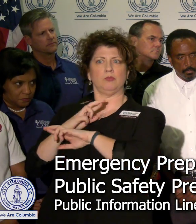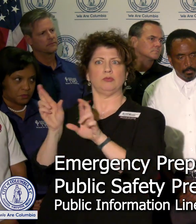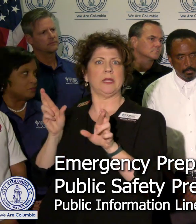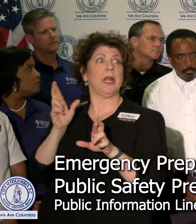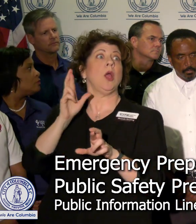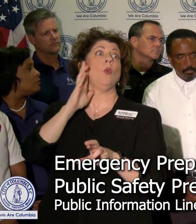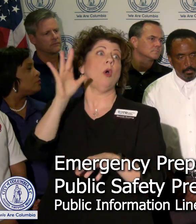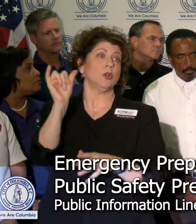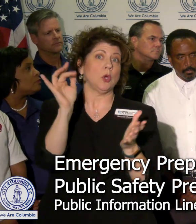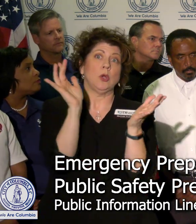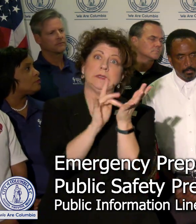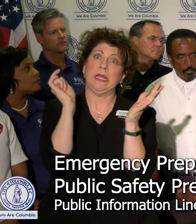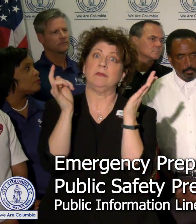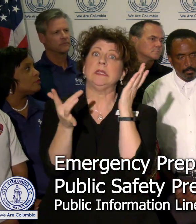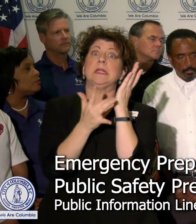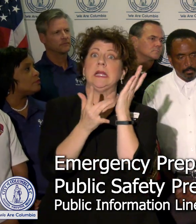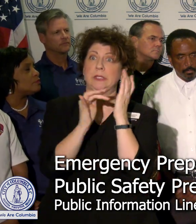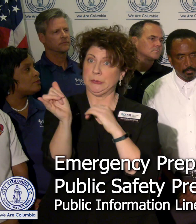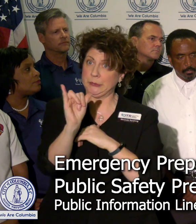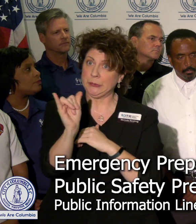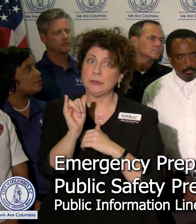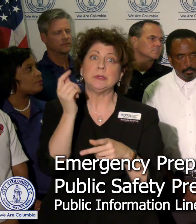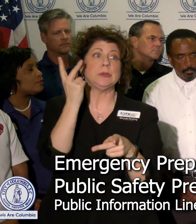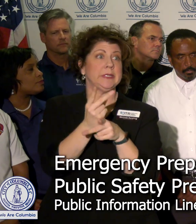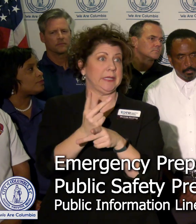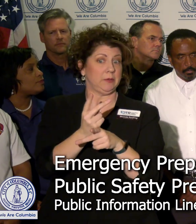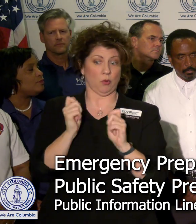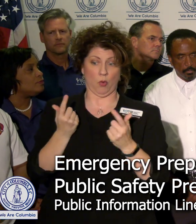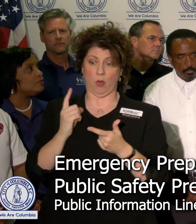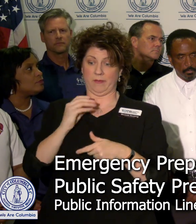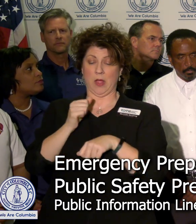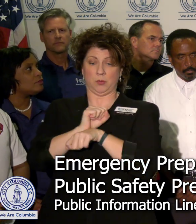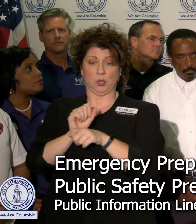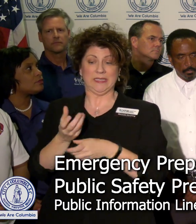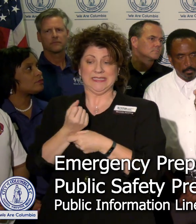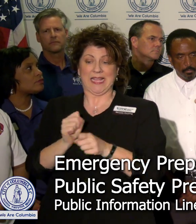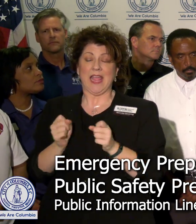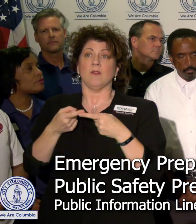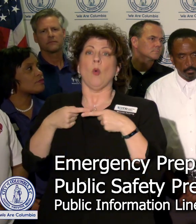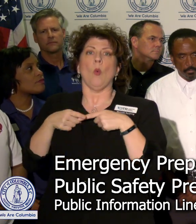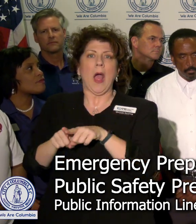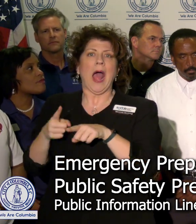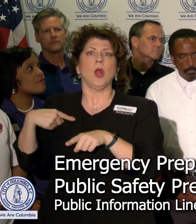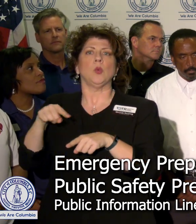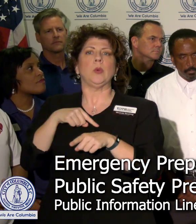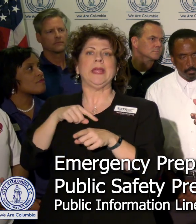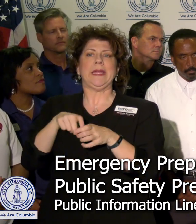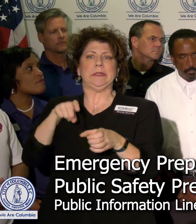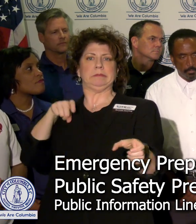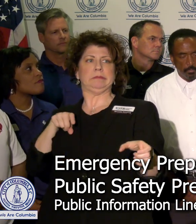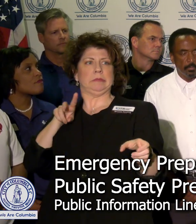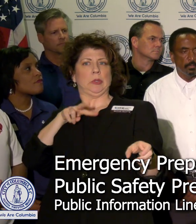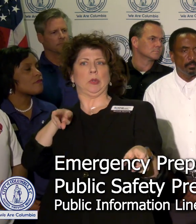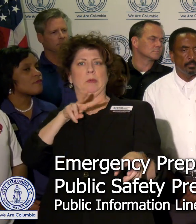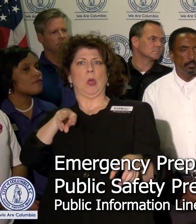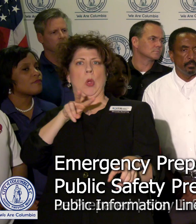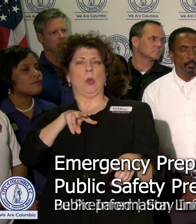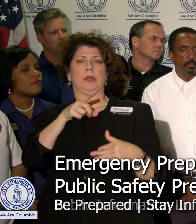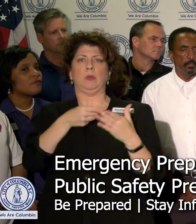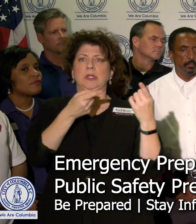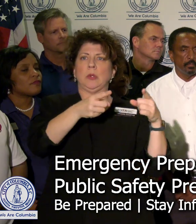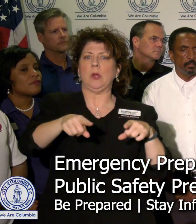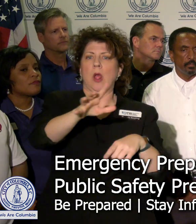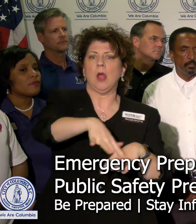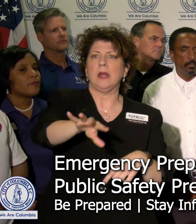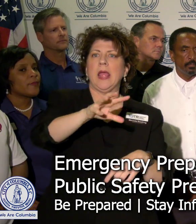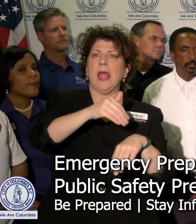technology to the maximum extent possible to keep our employees safe while we remotely monitor the conditions within our operating systems, our water